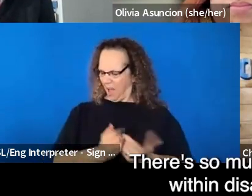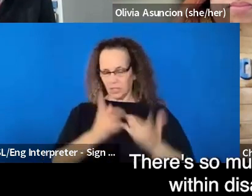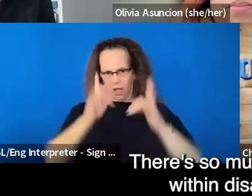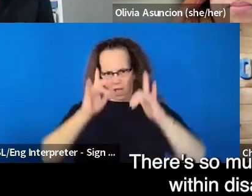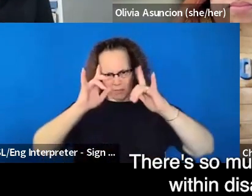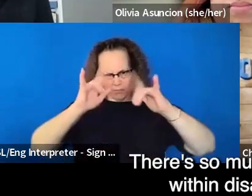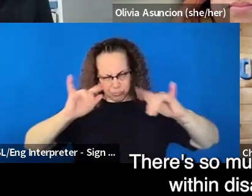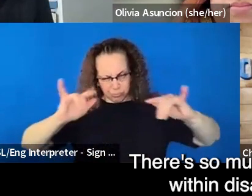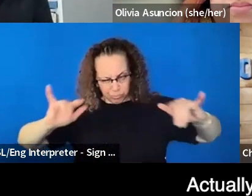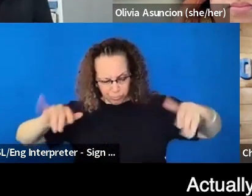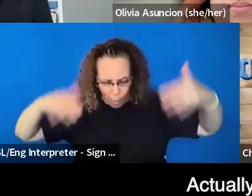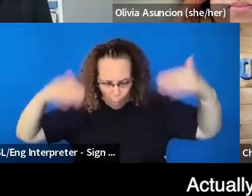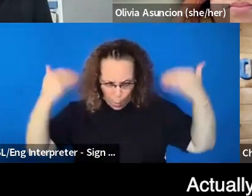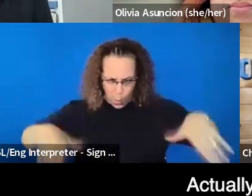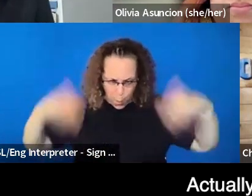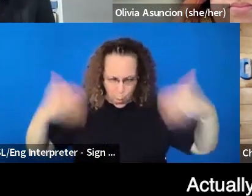disability.